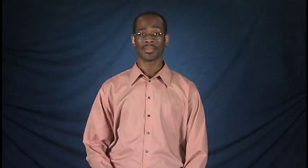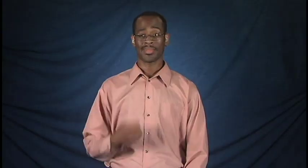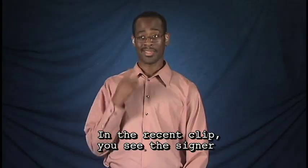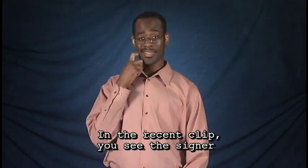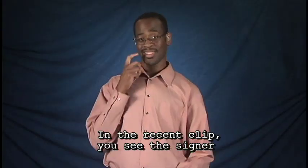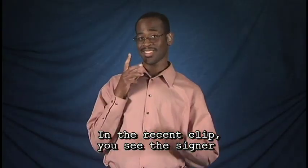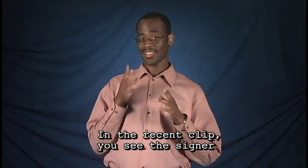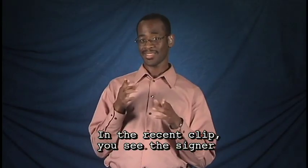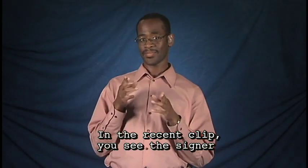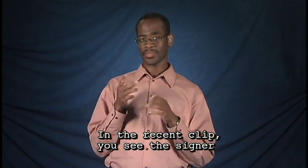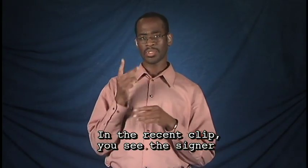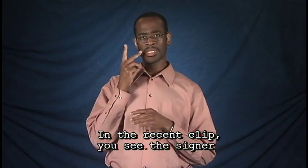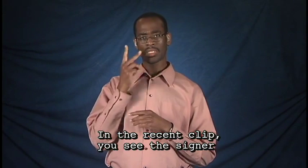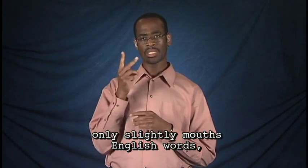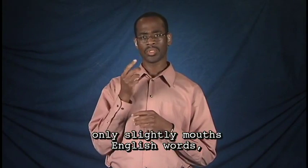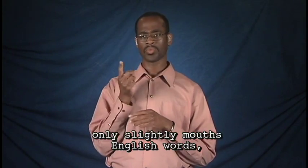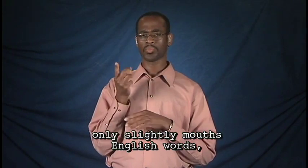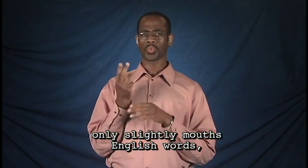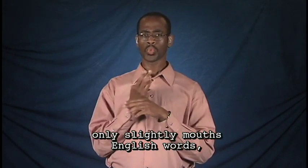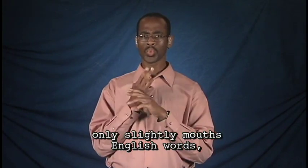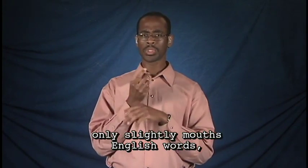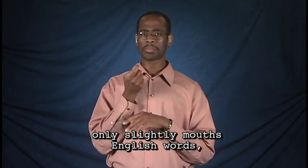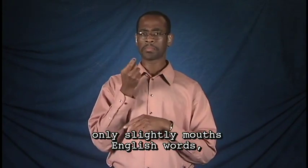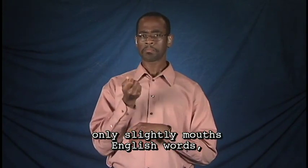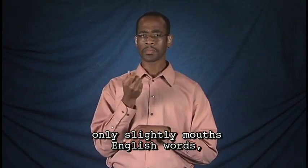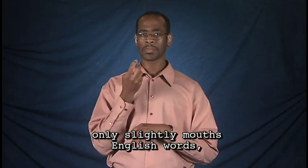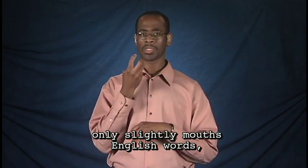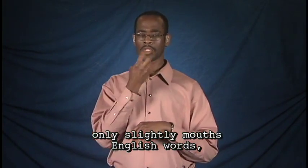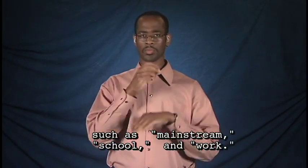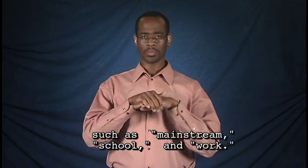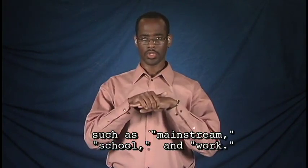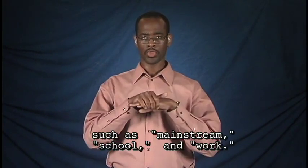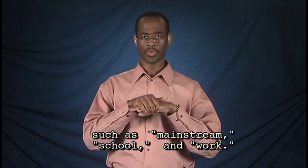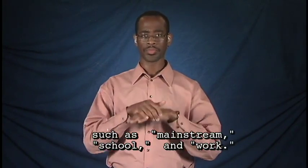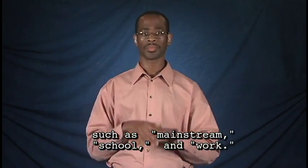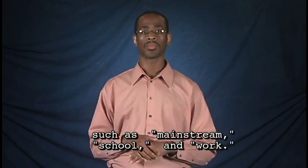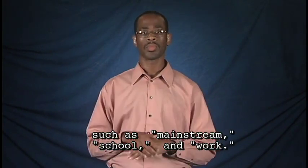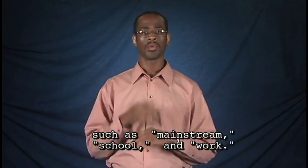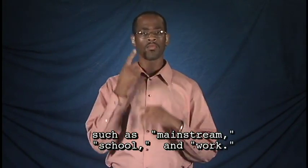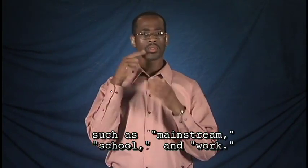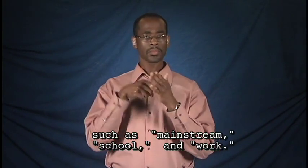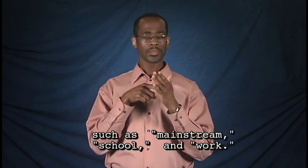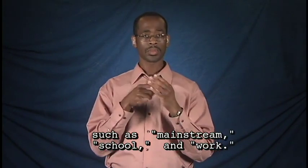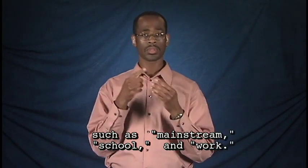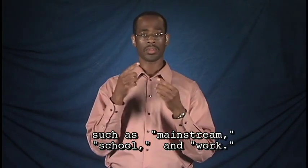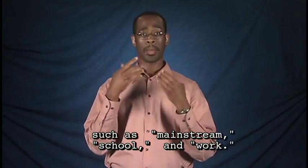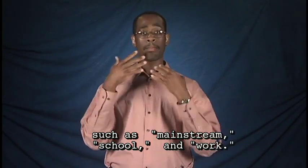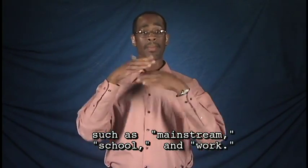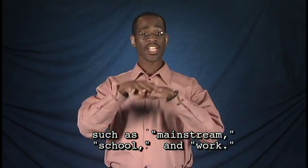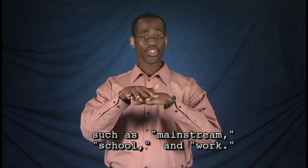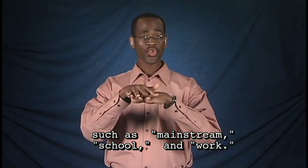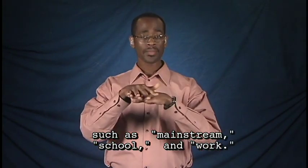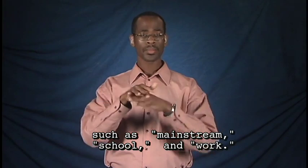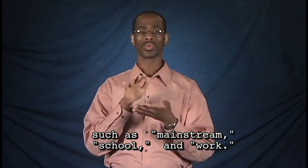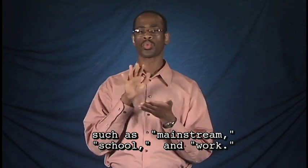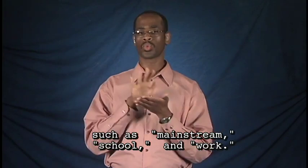In the recent clip you see the signer only slightly mouths English words such as mainstream, school,